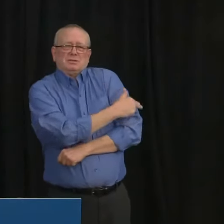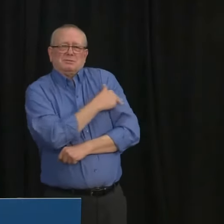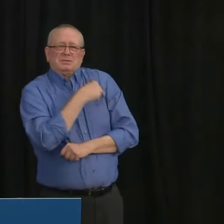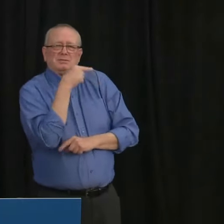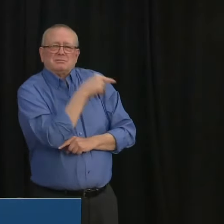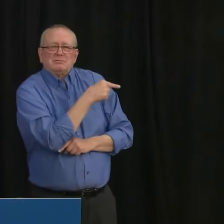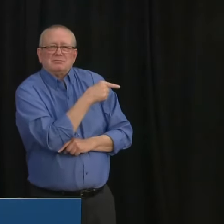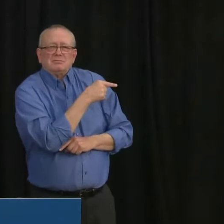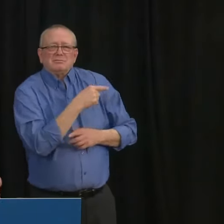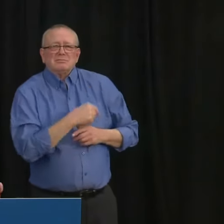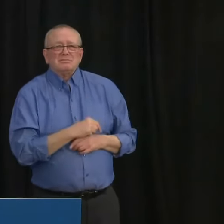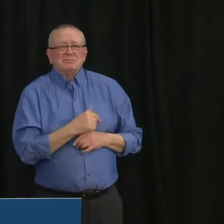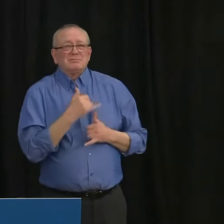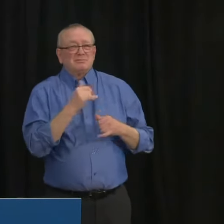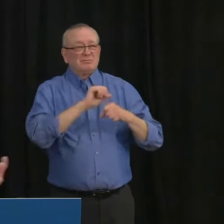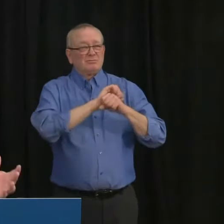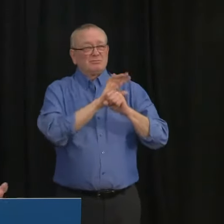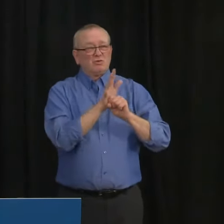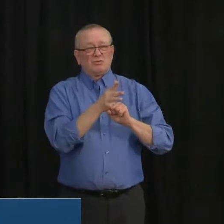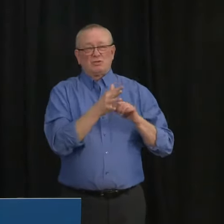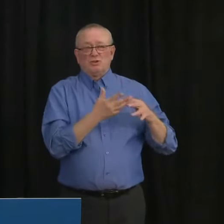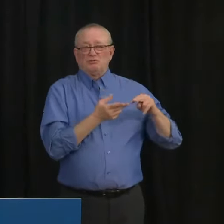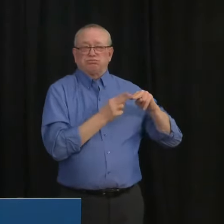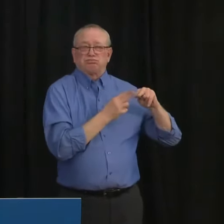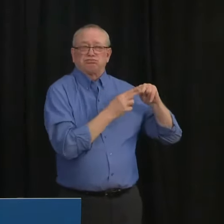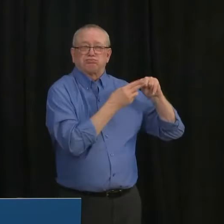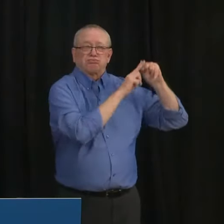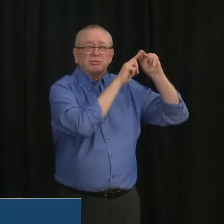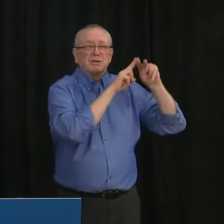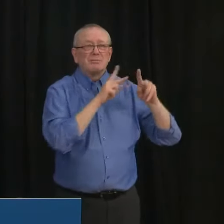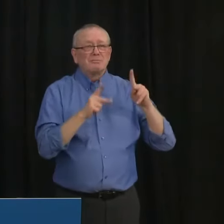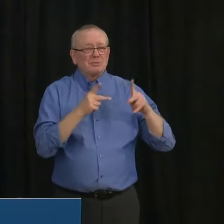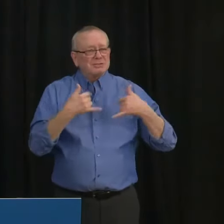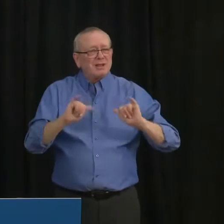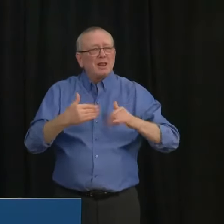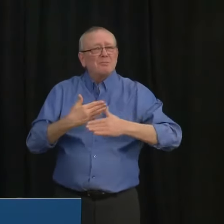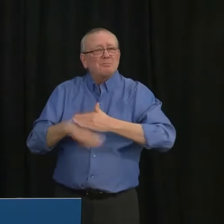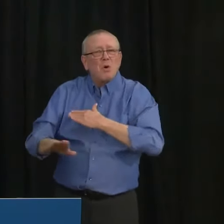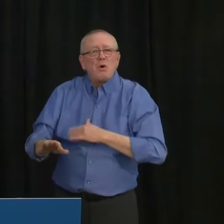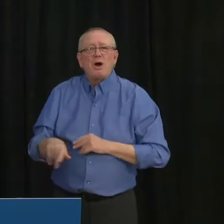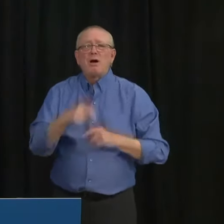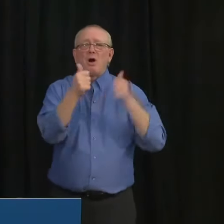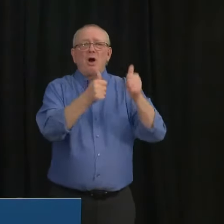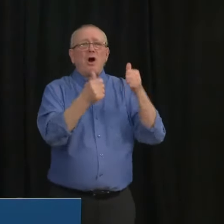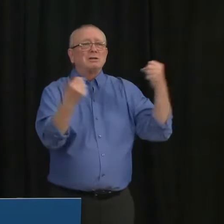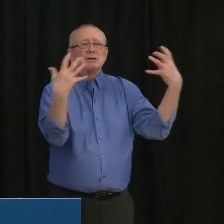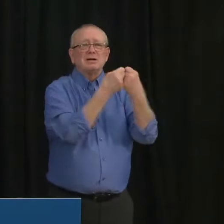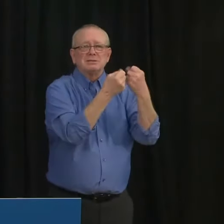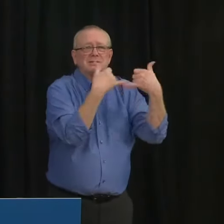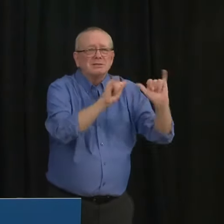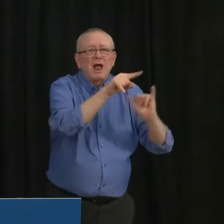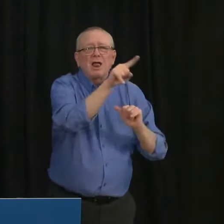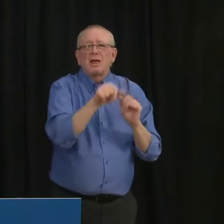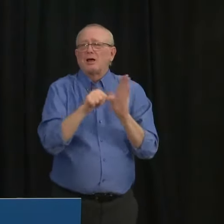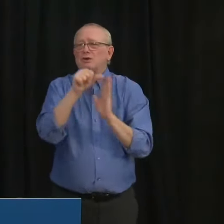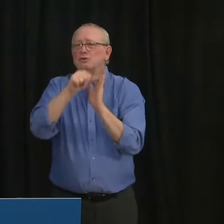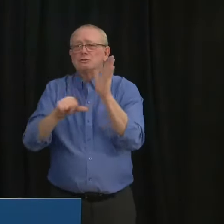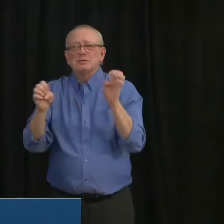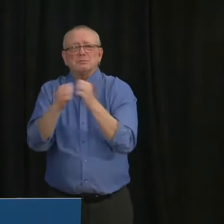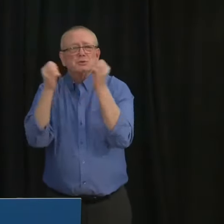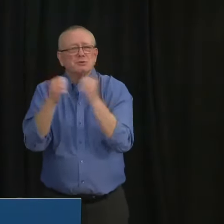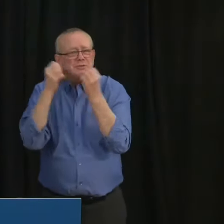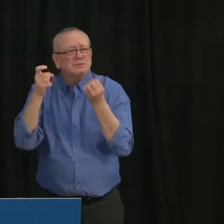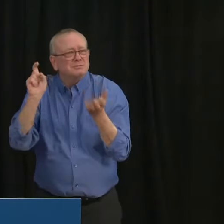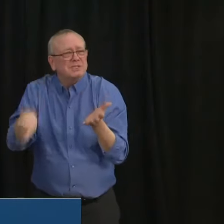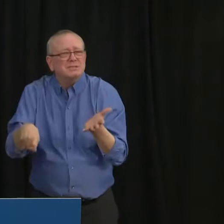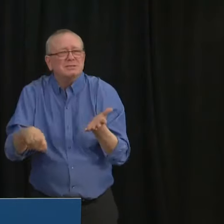car accidents unfortunately still happen and thousands of people are waiting for surgeries to be performed. And here is today's urgent reality.